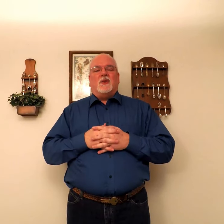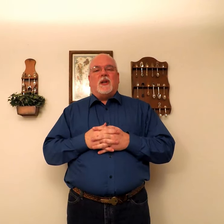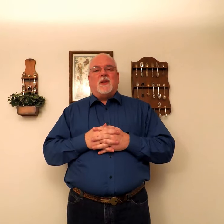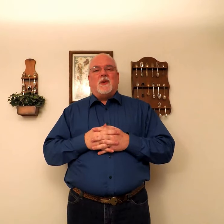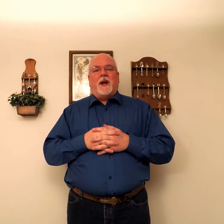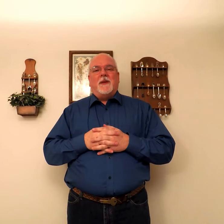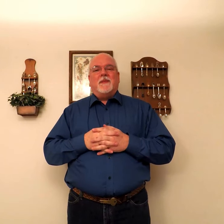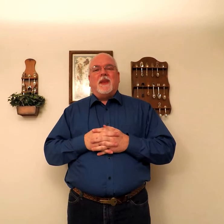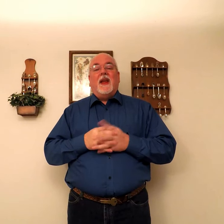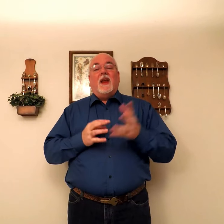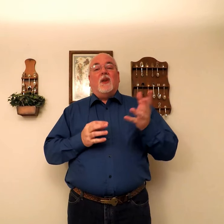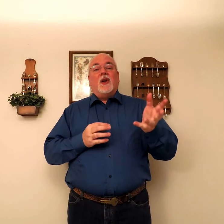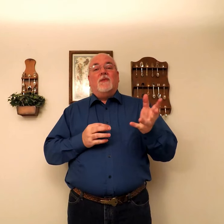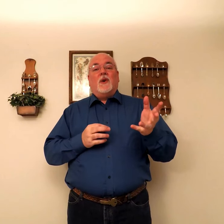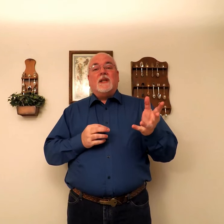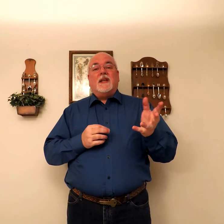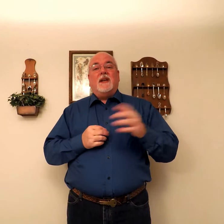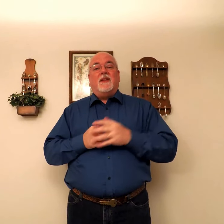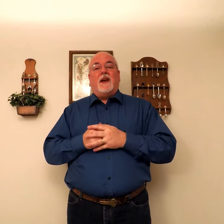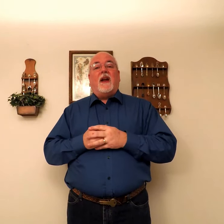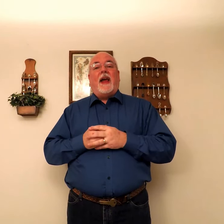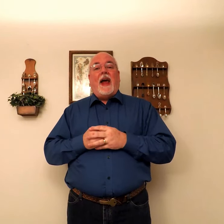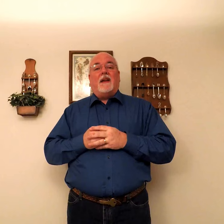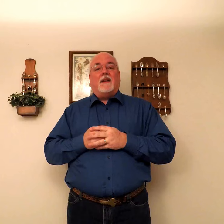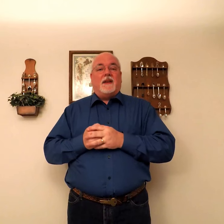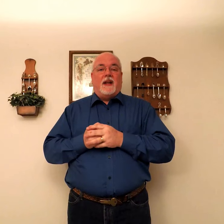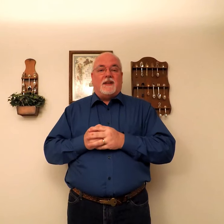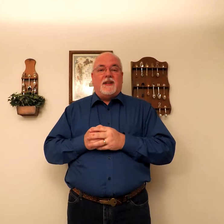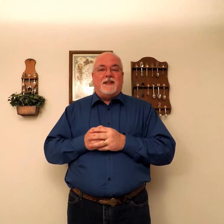Treats of the early. Looking forward to seeing you there. At. LTC.